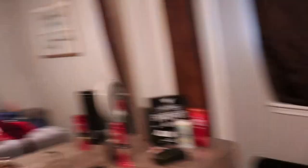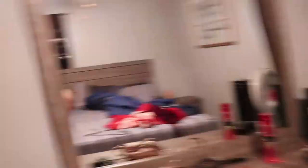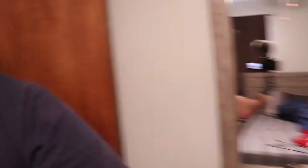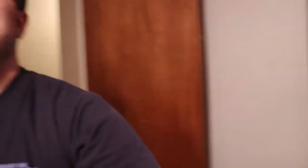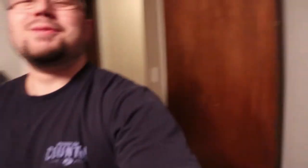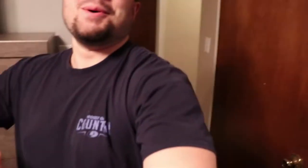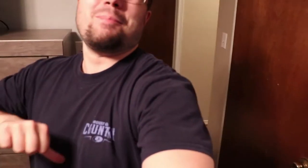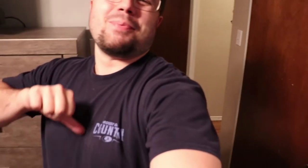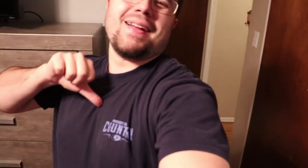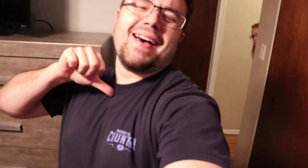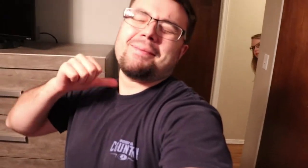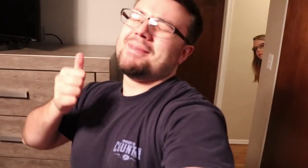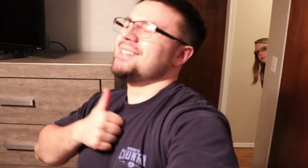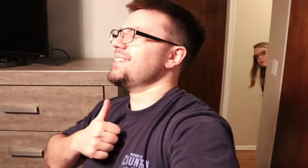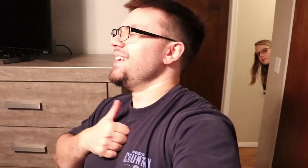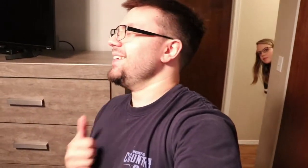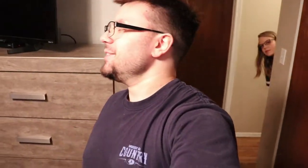i'm so proud of myself